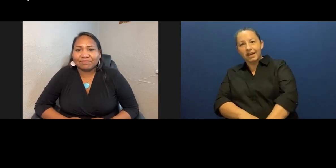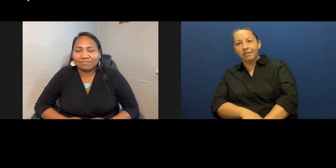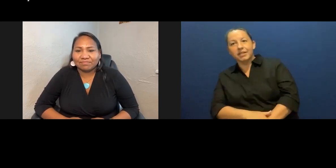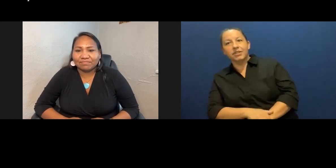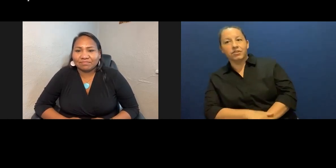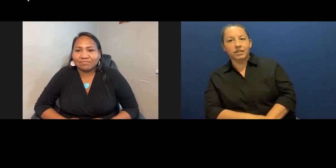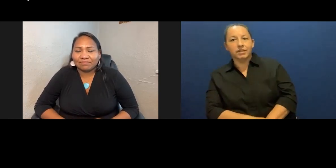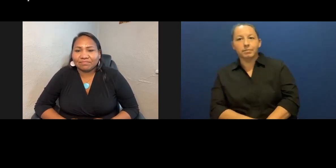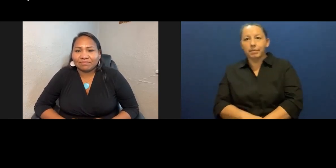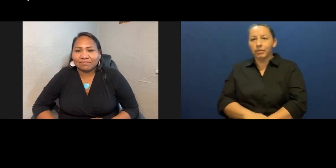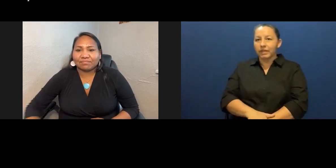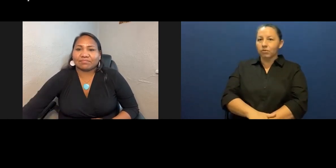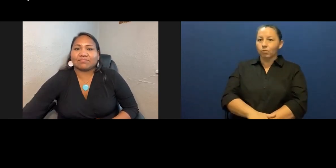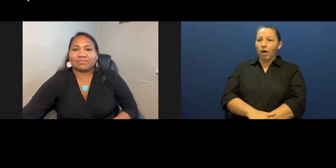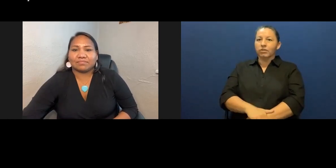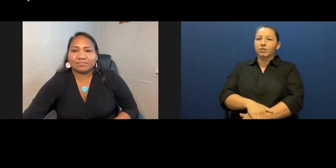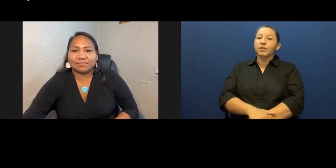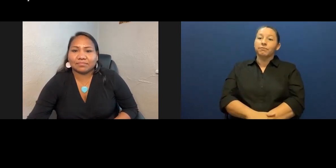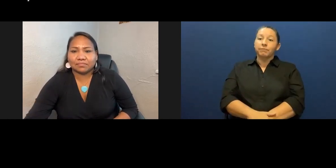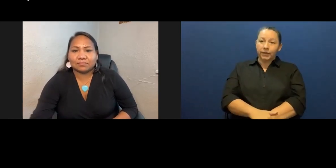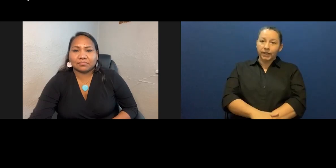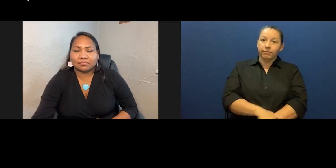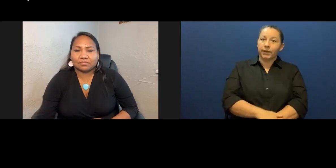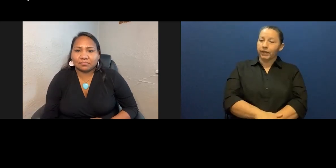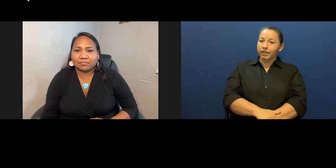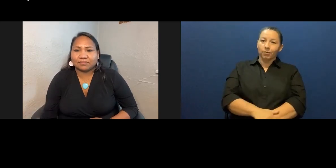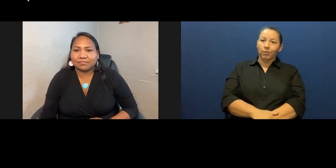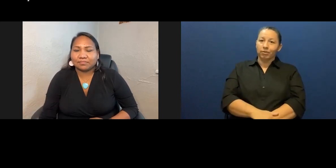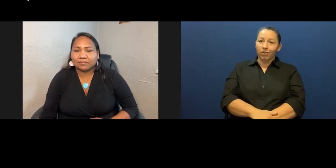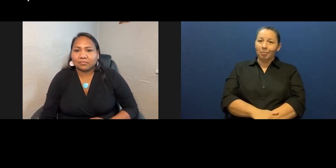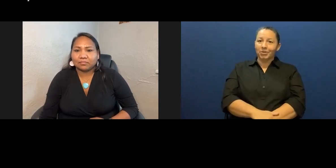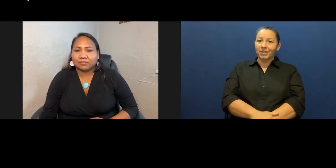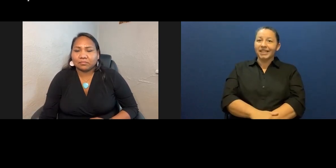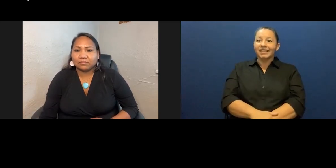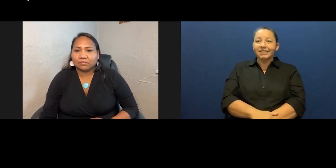Indigenous peoples as well. So it's been a very, very wonderful opportunity.